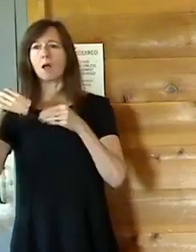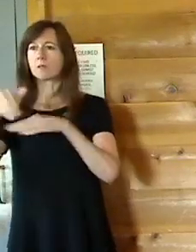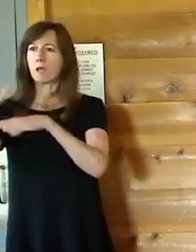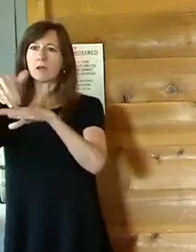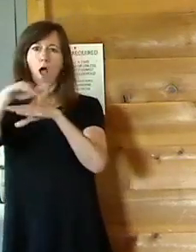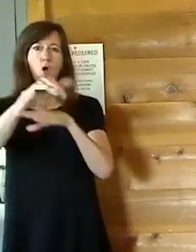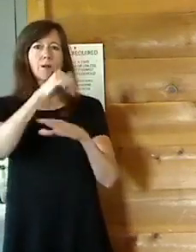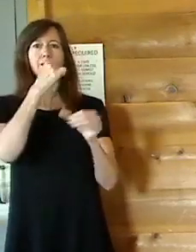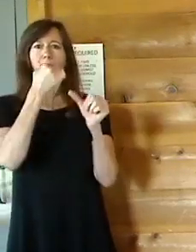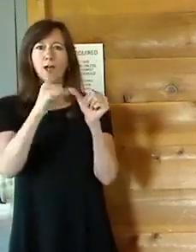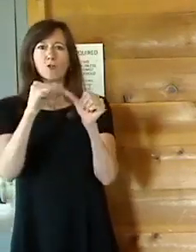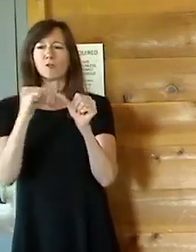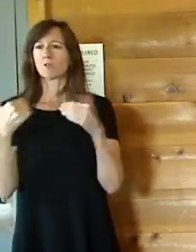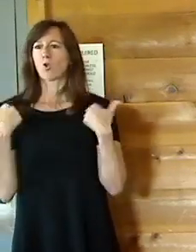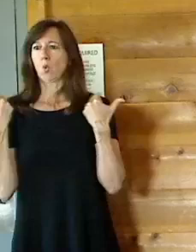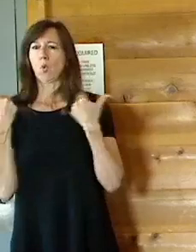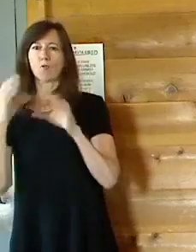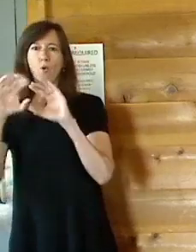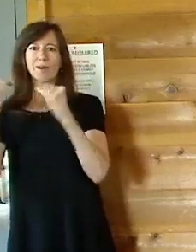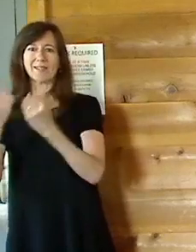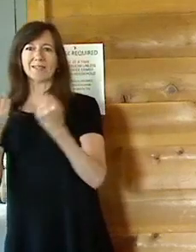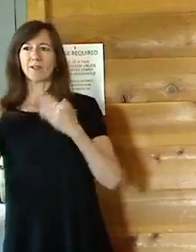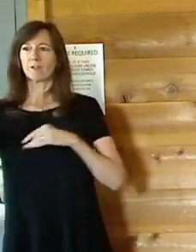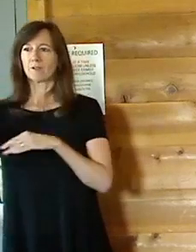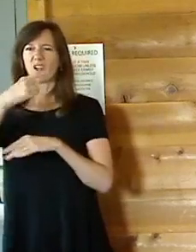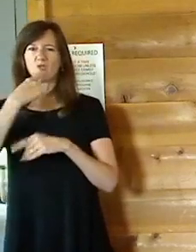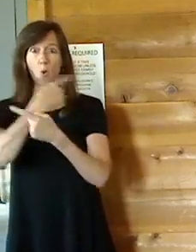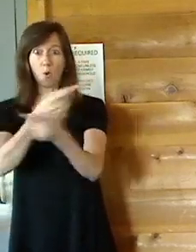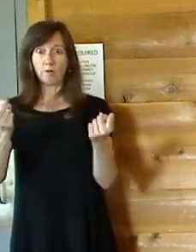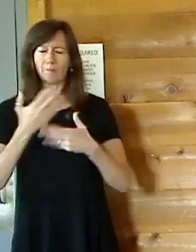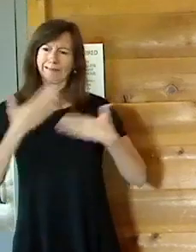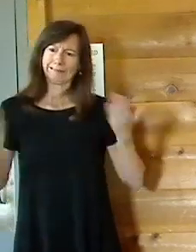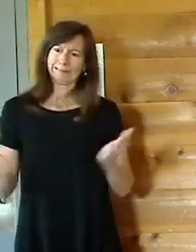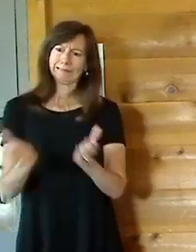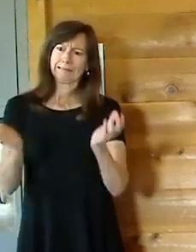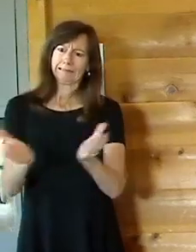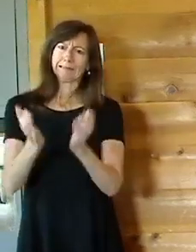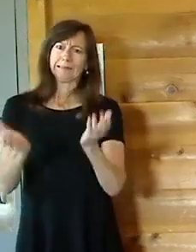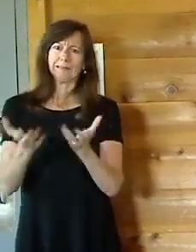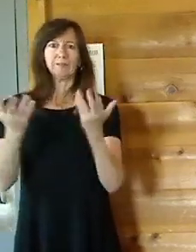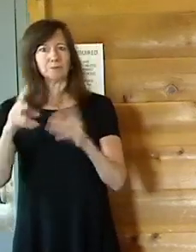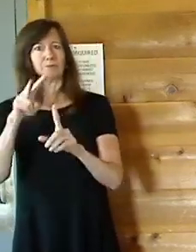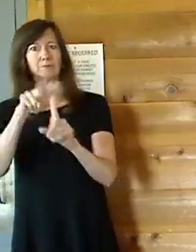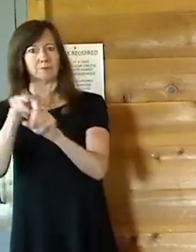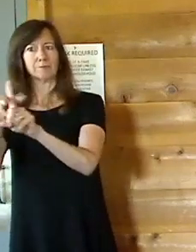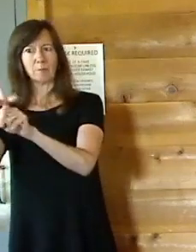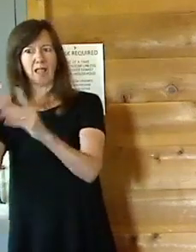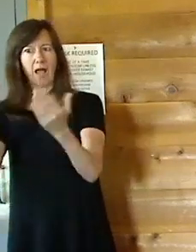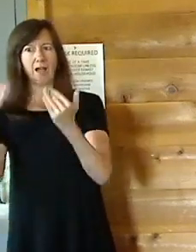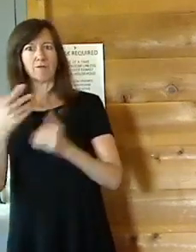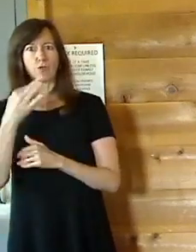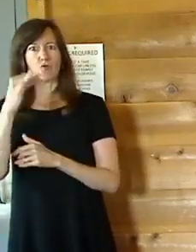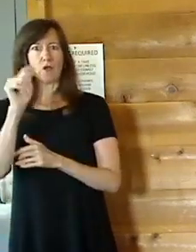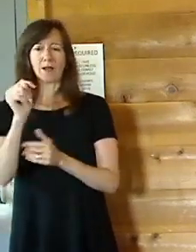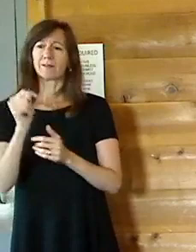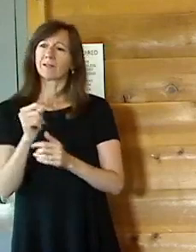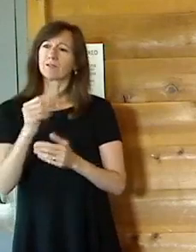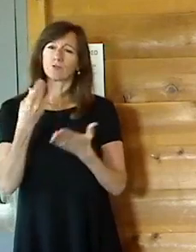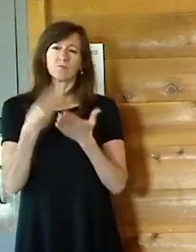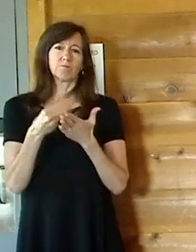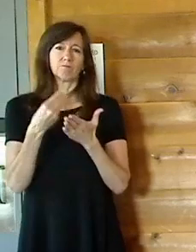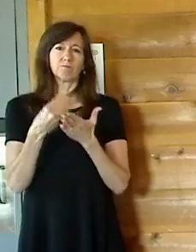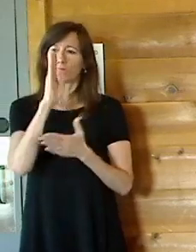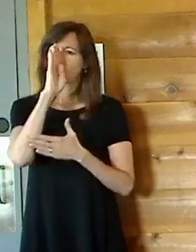organizations as possible hoping that they reach out and apply for this grant. Right. I really do hope that they can. It's just a direct dollars to children.